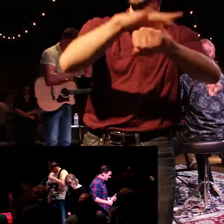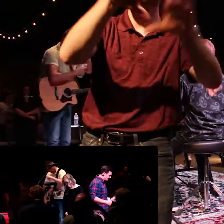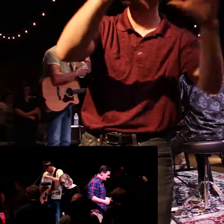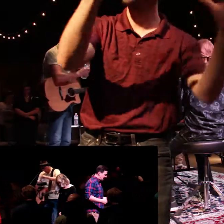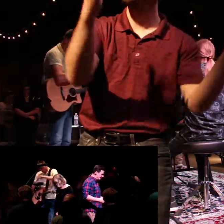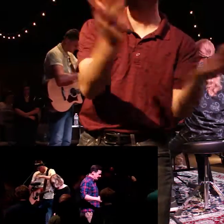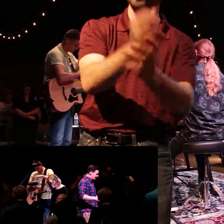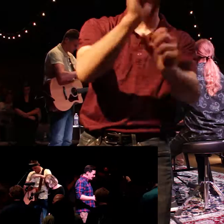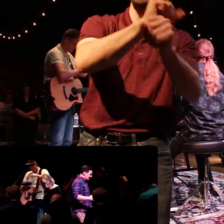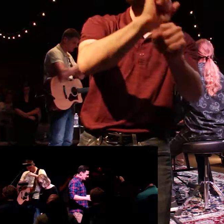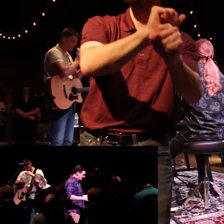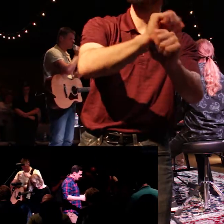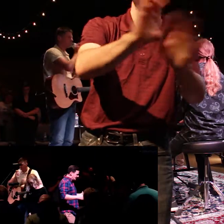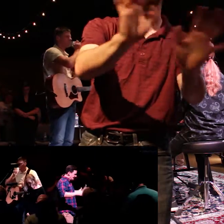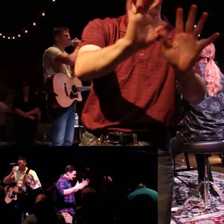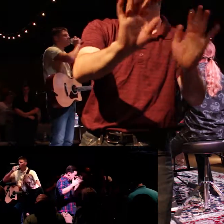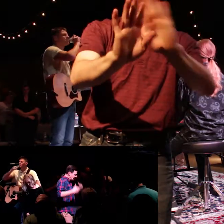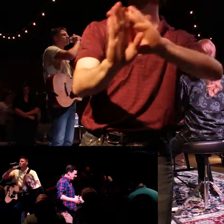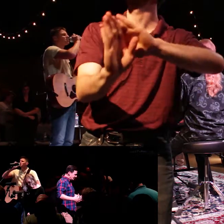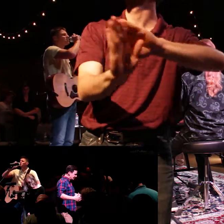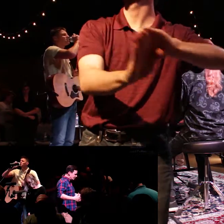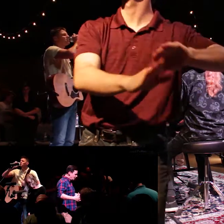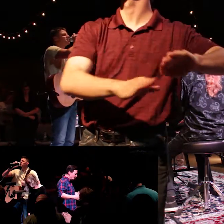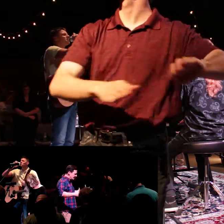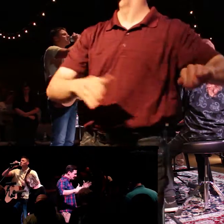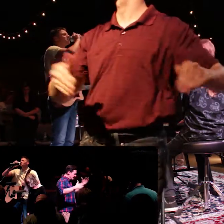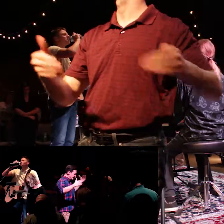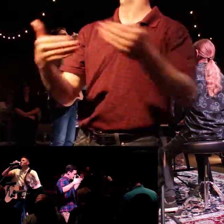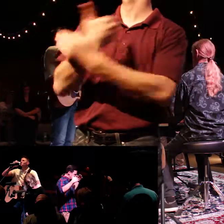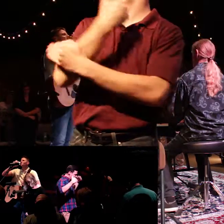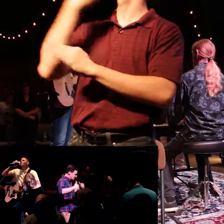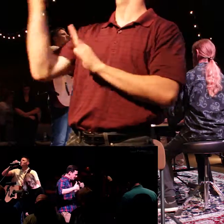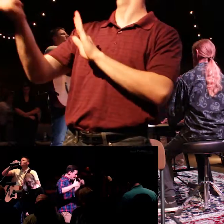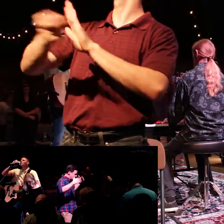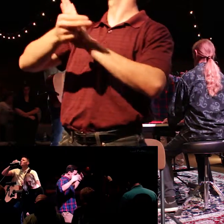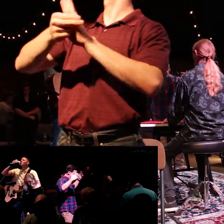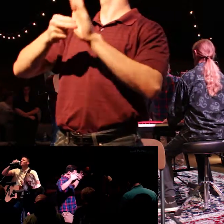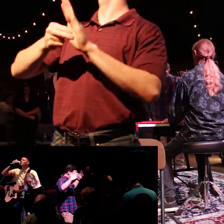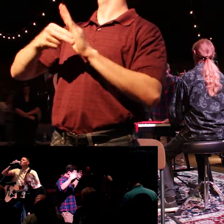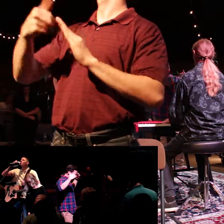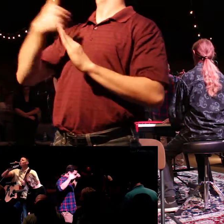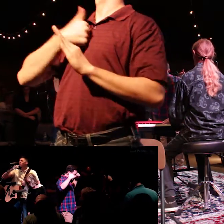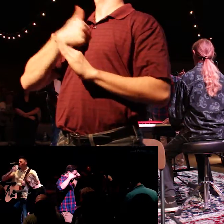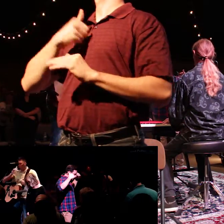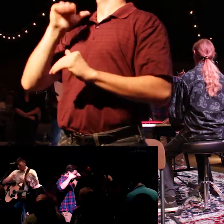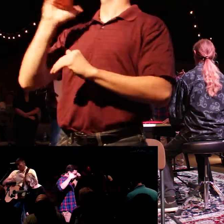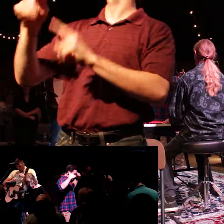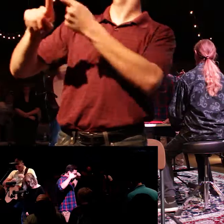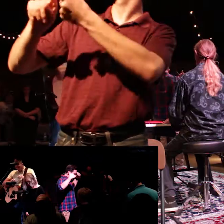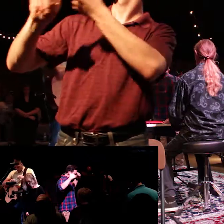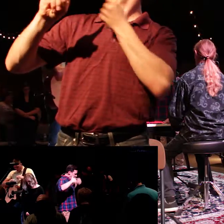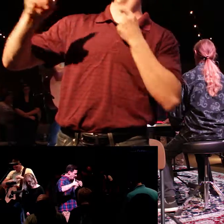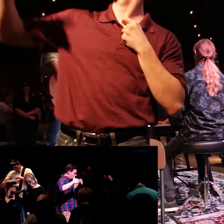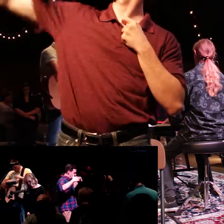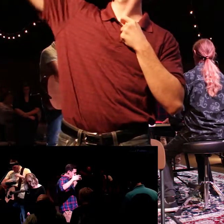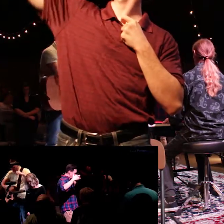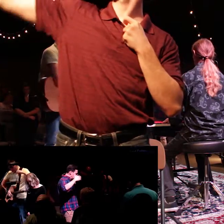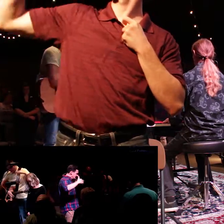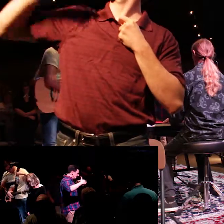am and today I take on this new identity of you as a child of God that I am whole, I am redeemed,